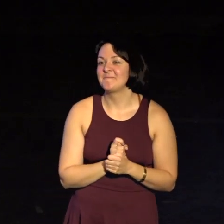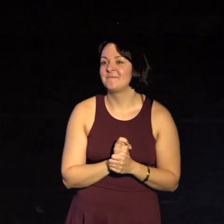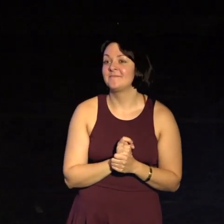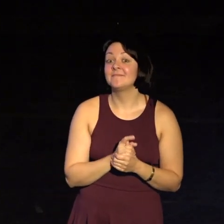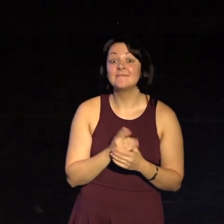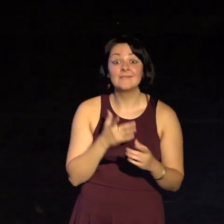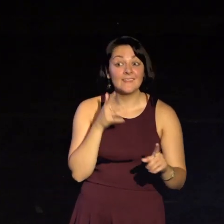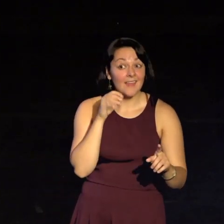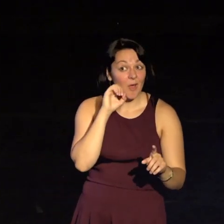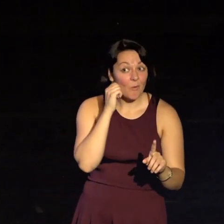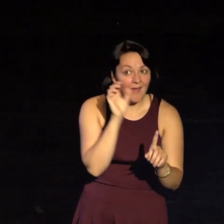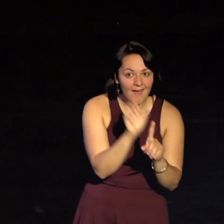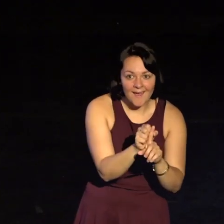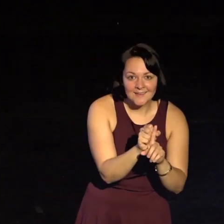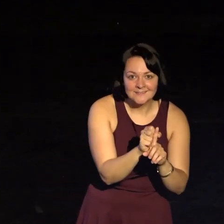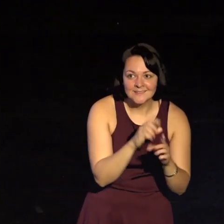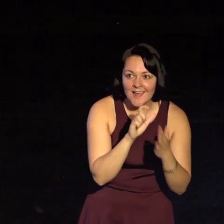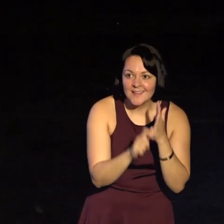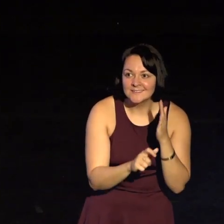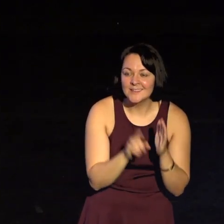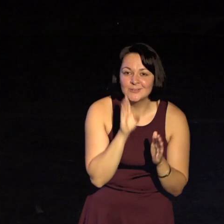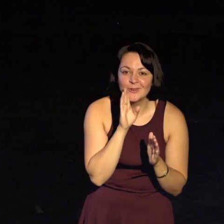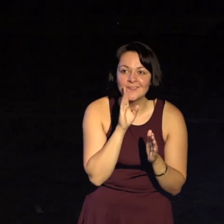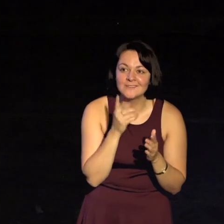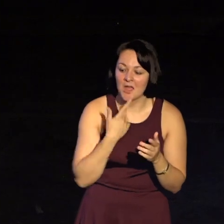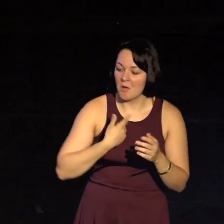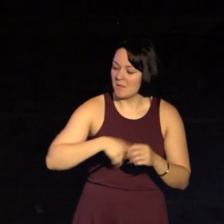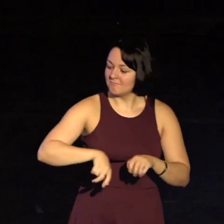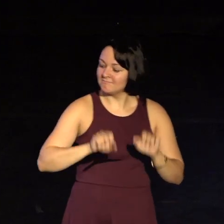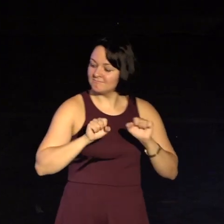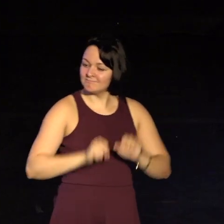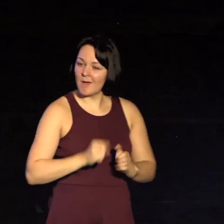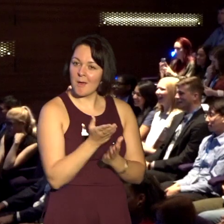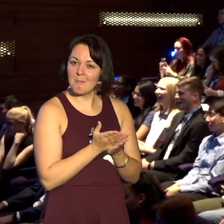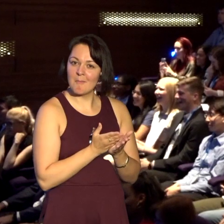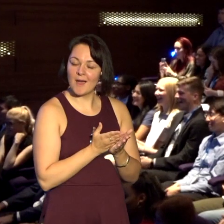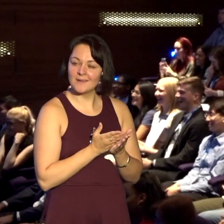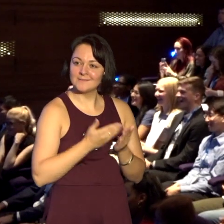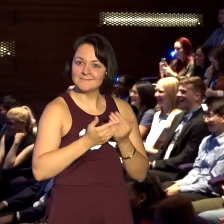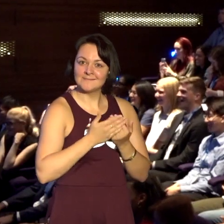to catch any of you in there, I have been known to park in front of the door and not let people out.